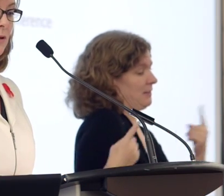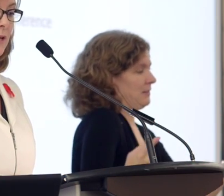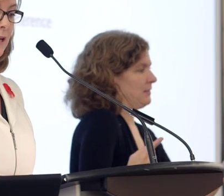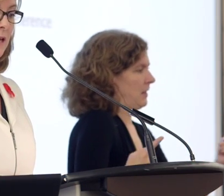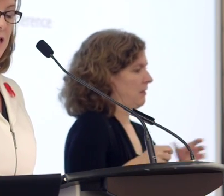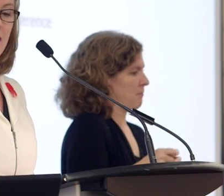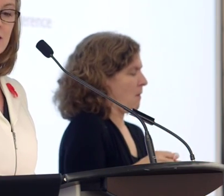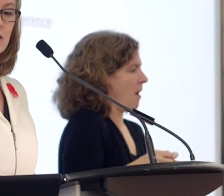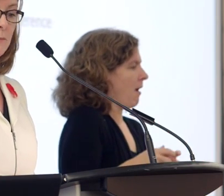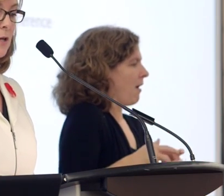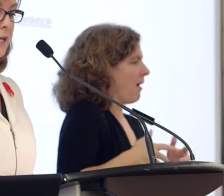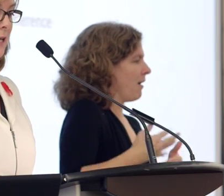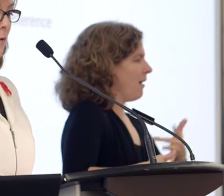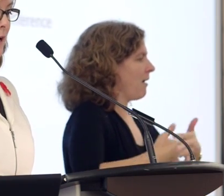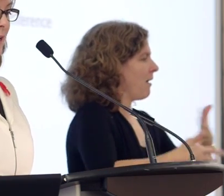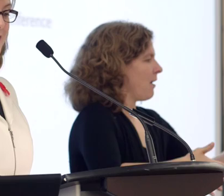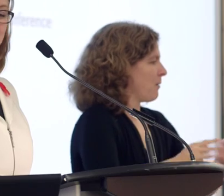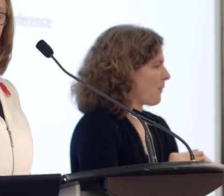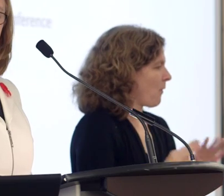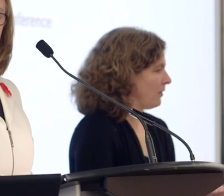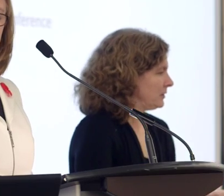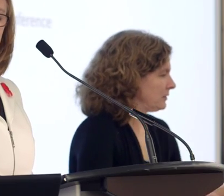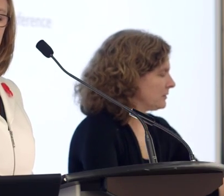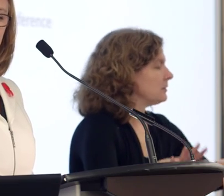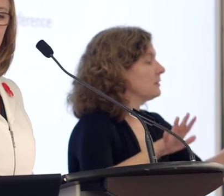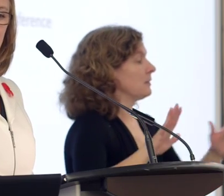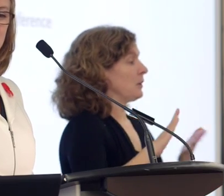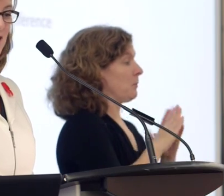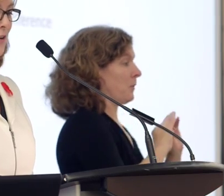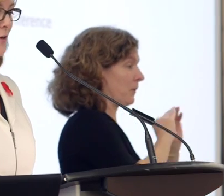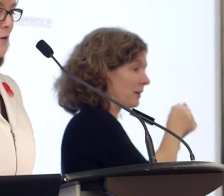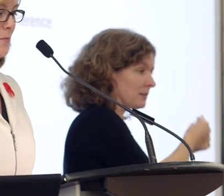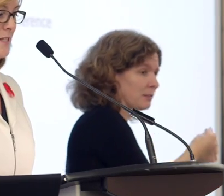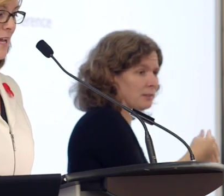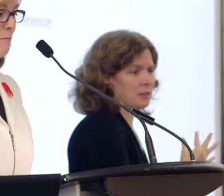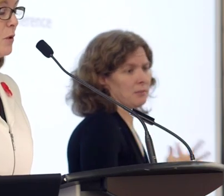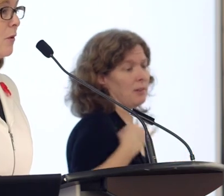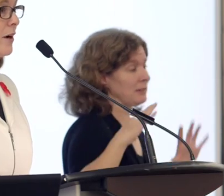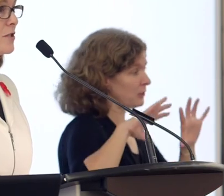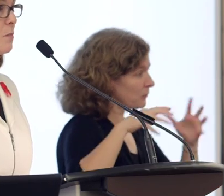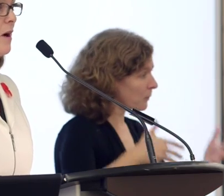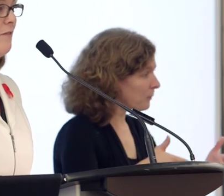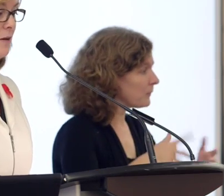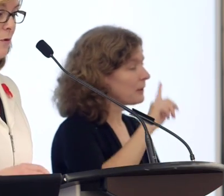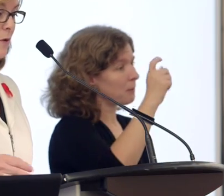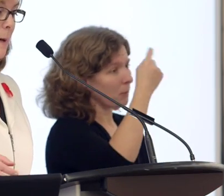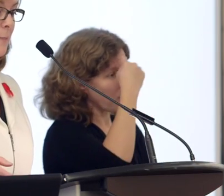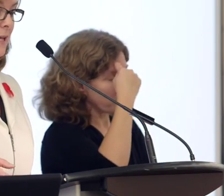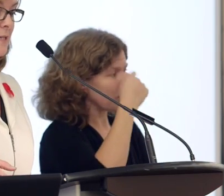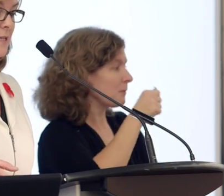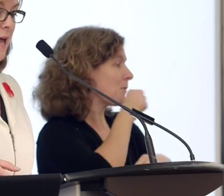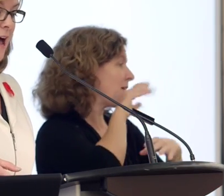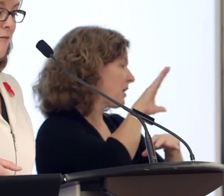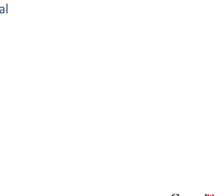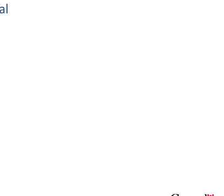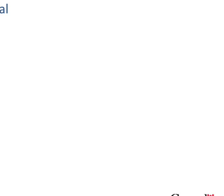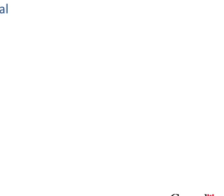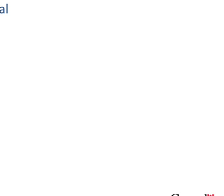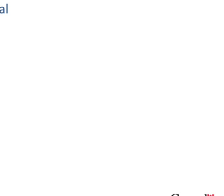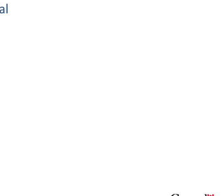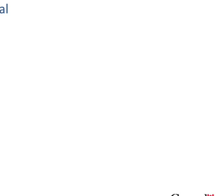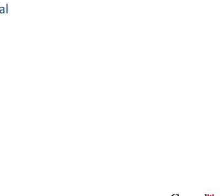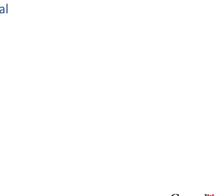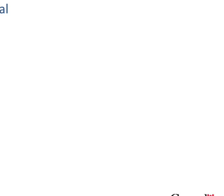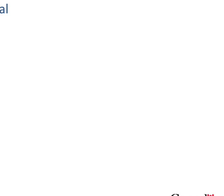has been building as community organizations, volunteer groups, employers, private companies have